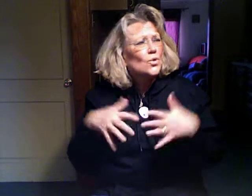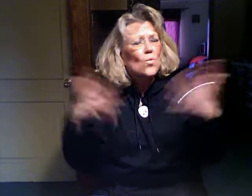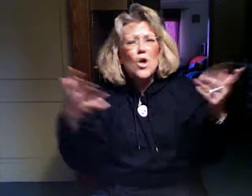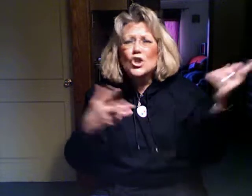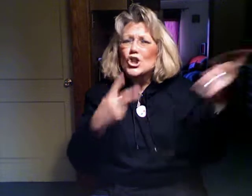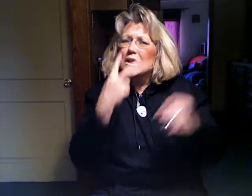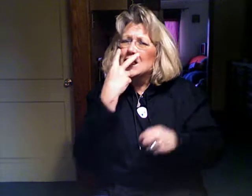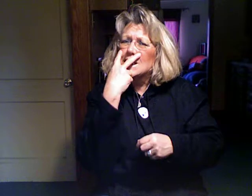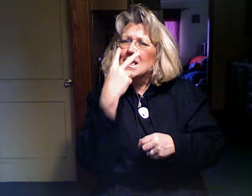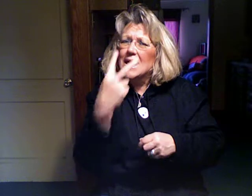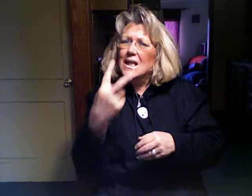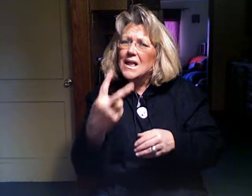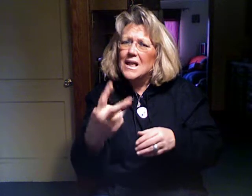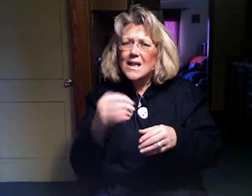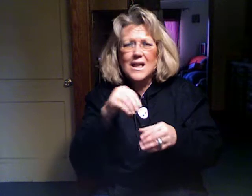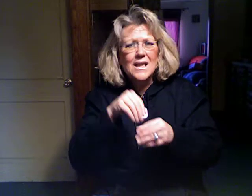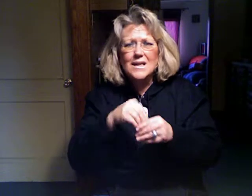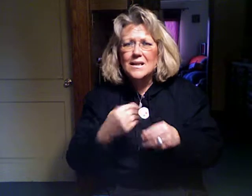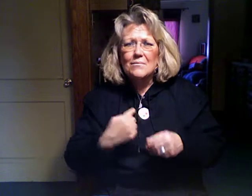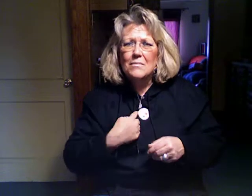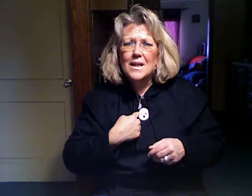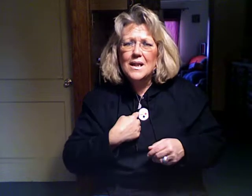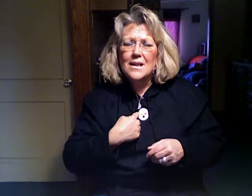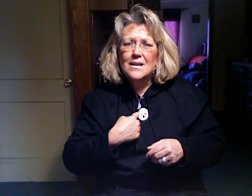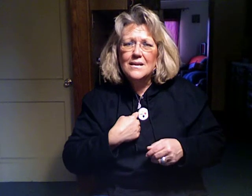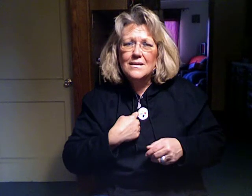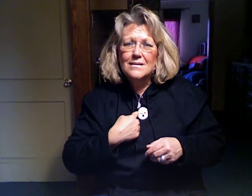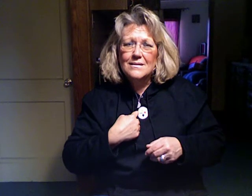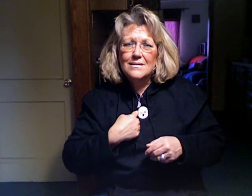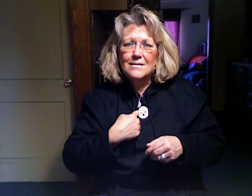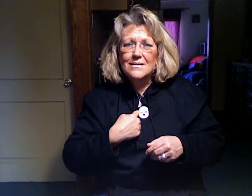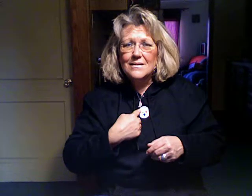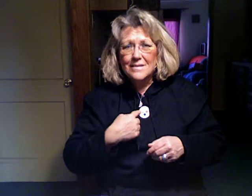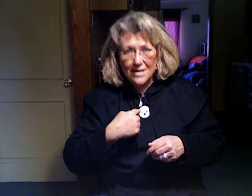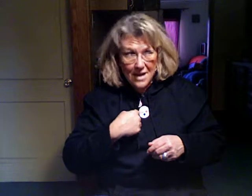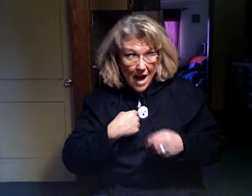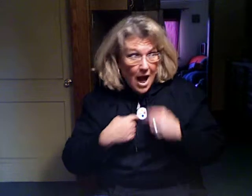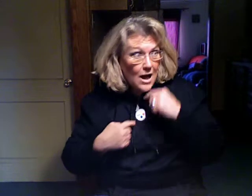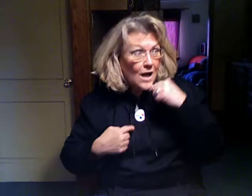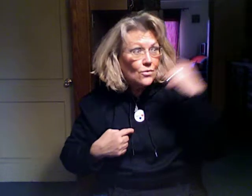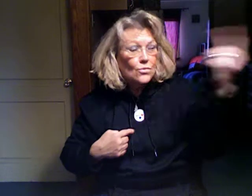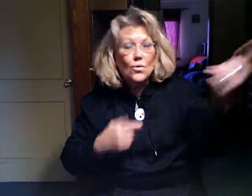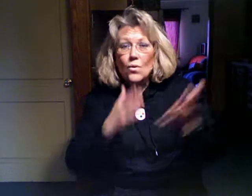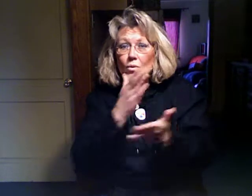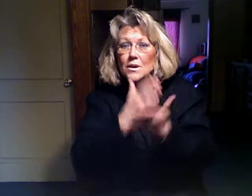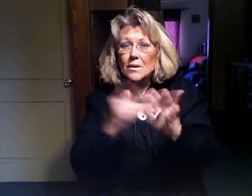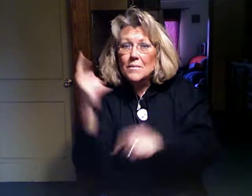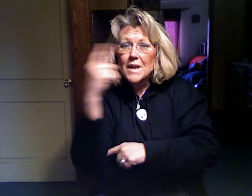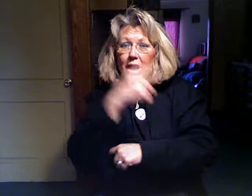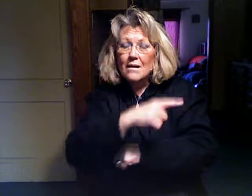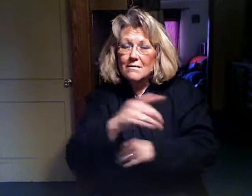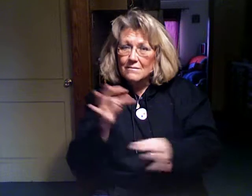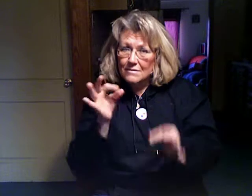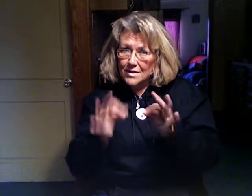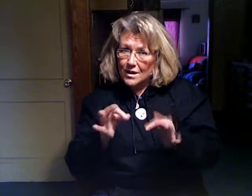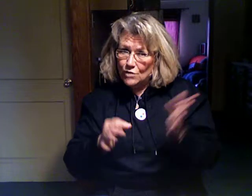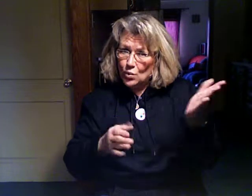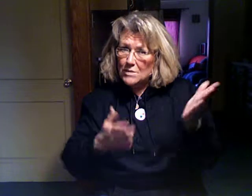what she sees in me I told her someday if she was